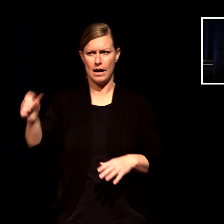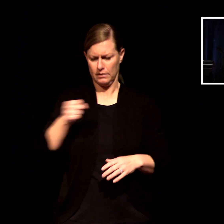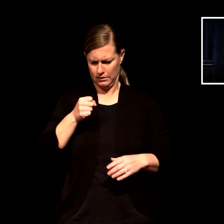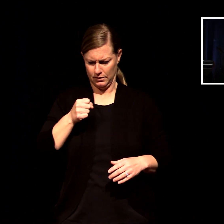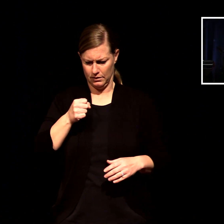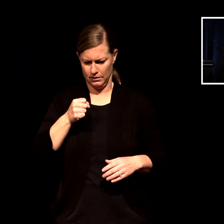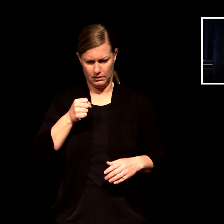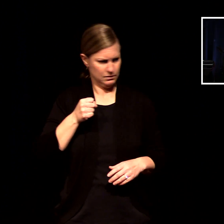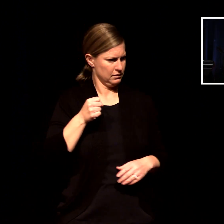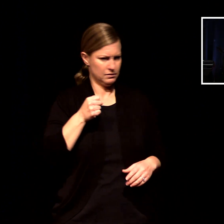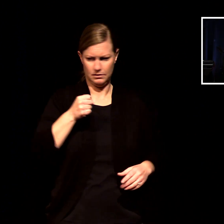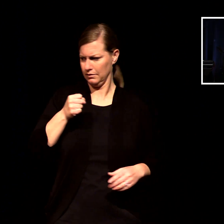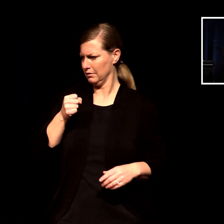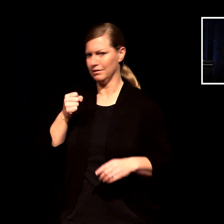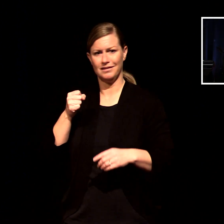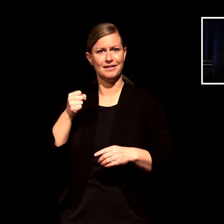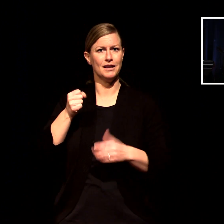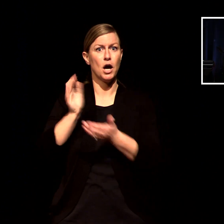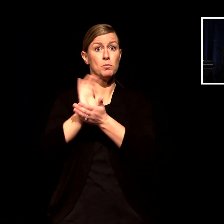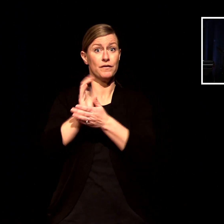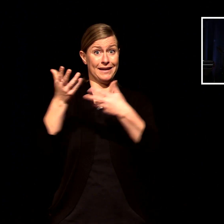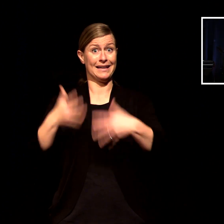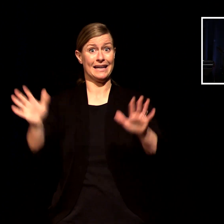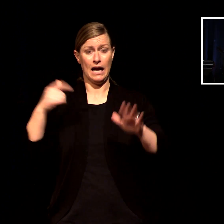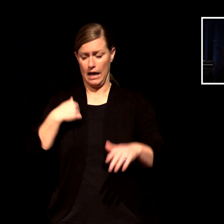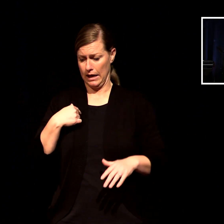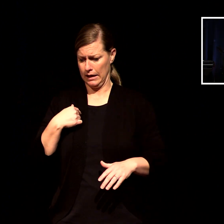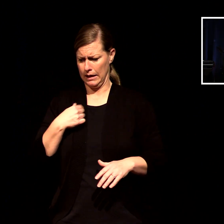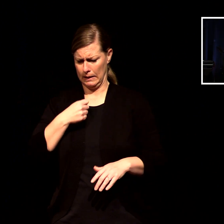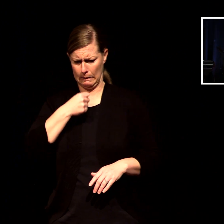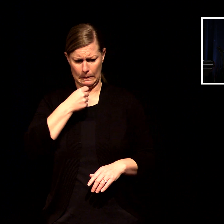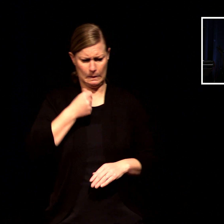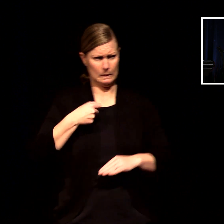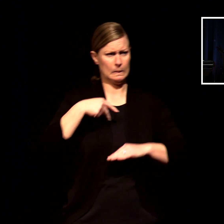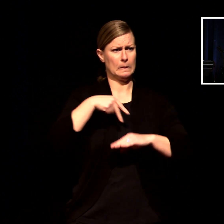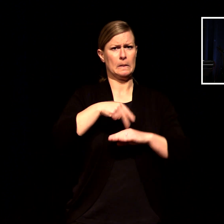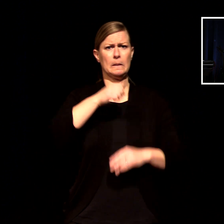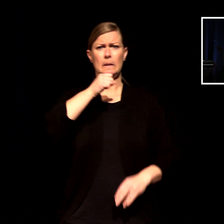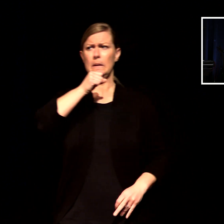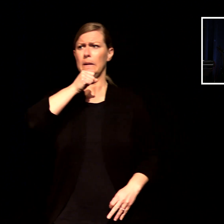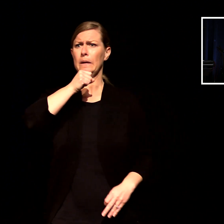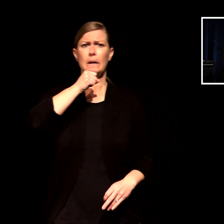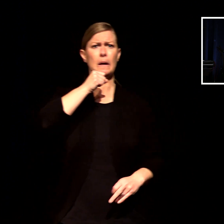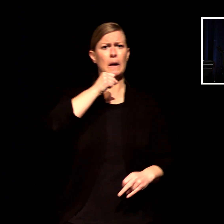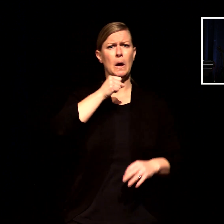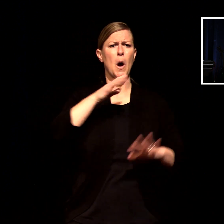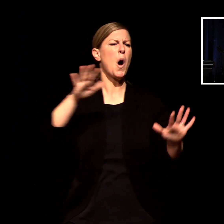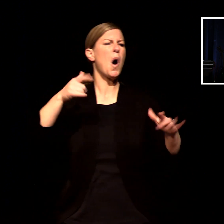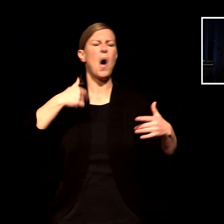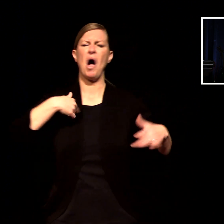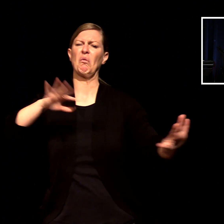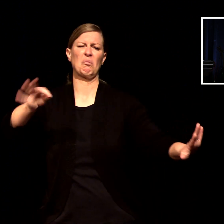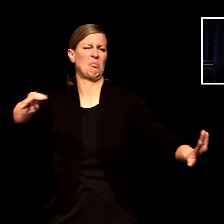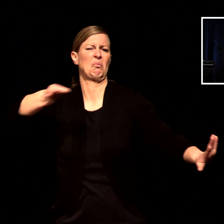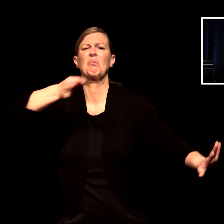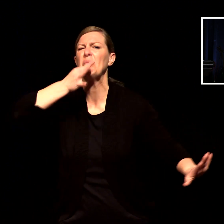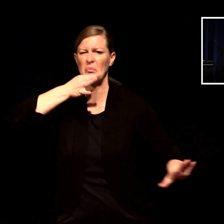stand there holding the microphone and i gave the altar call of my life if billy graham would have been there he would have recommitted